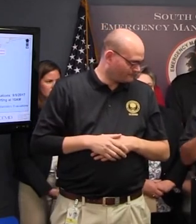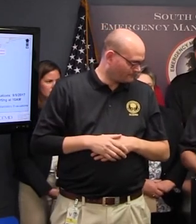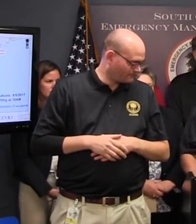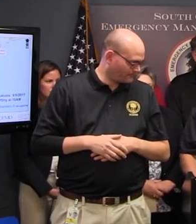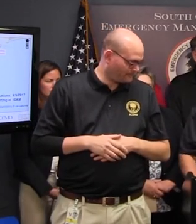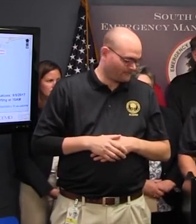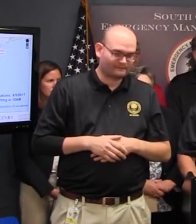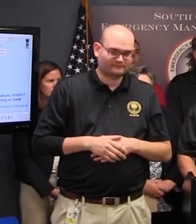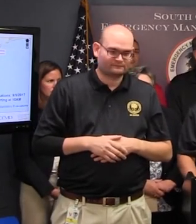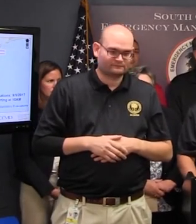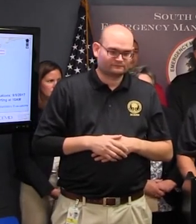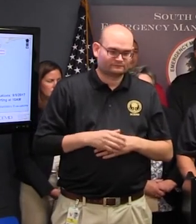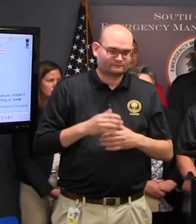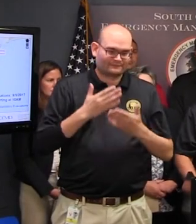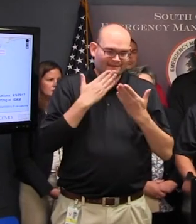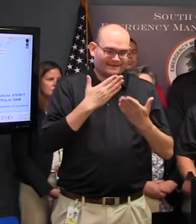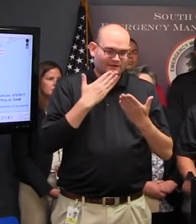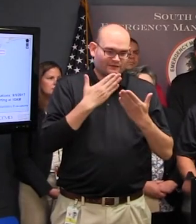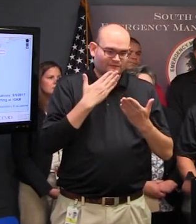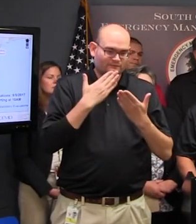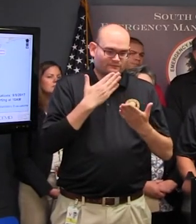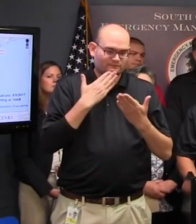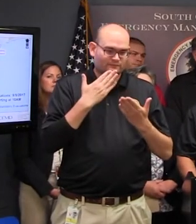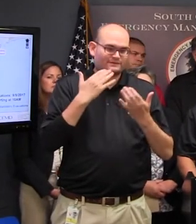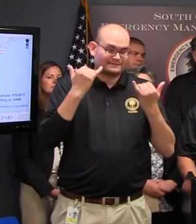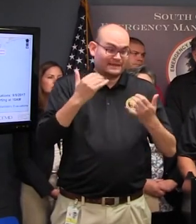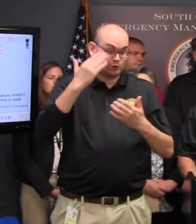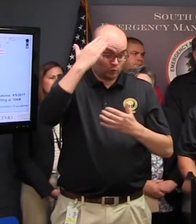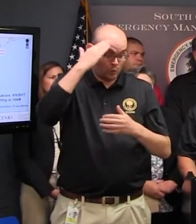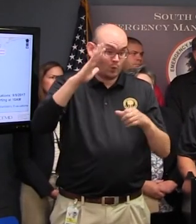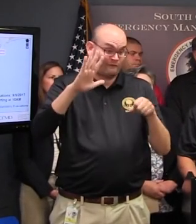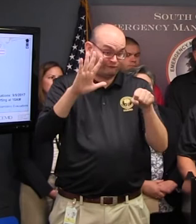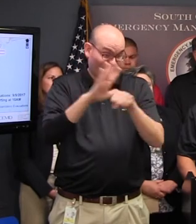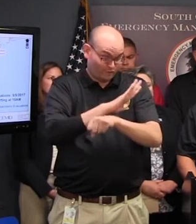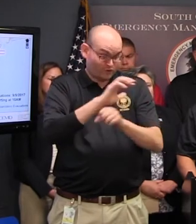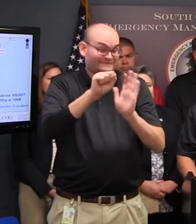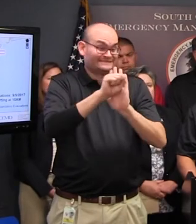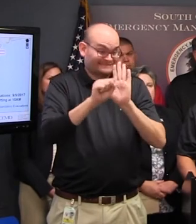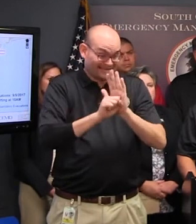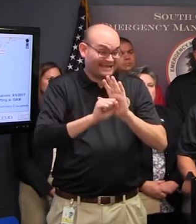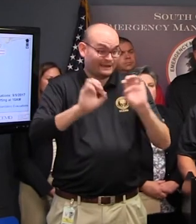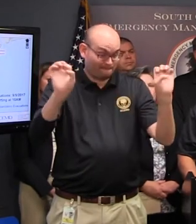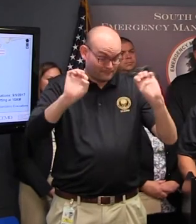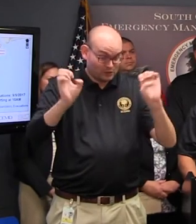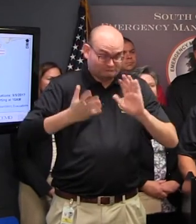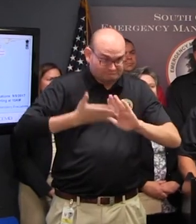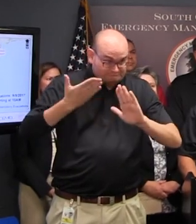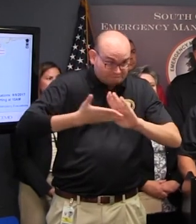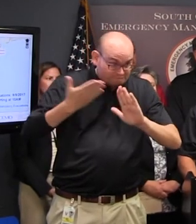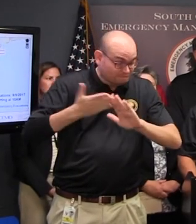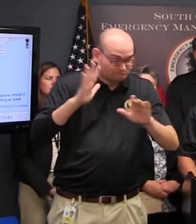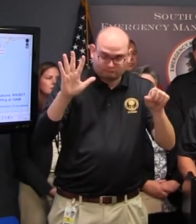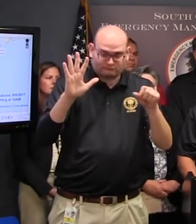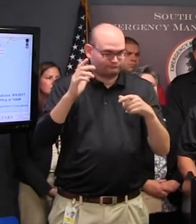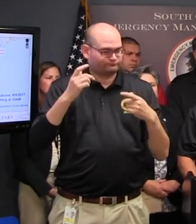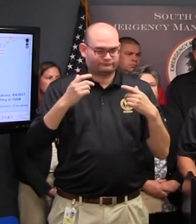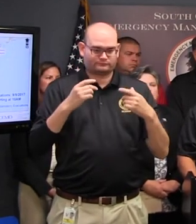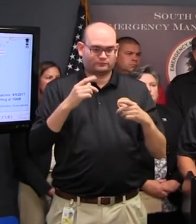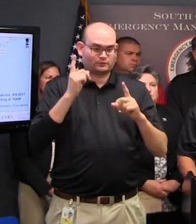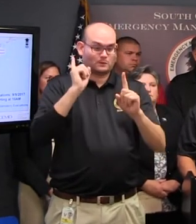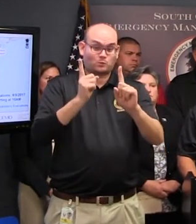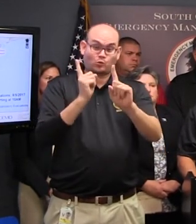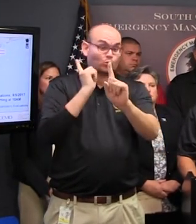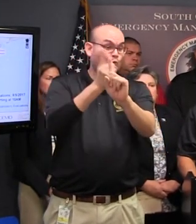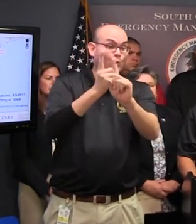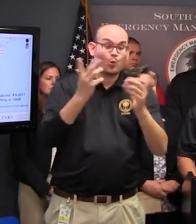probably know we fully activated the state emergency operation center that will continue in the near term and obviously our mission is to continue to support local